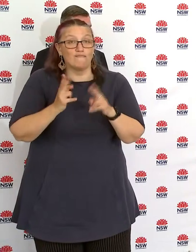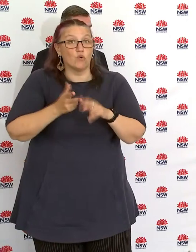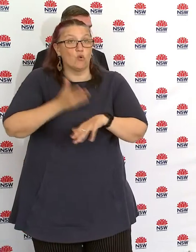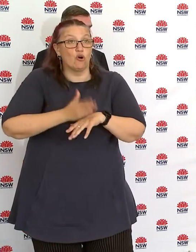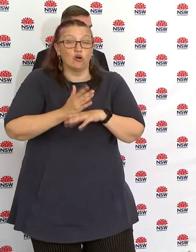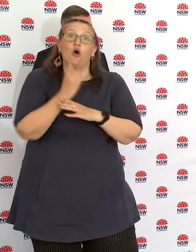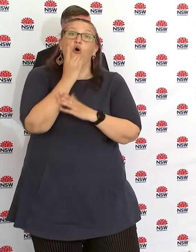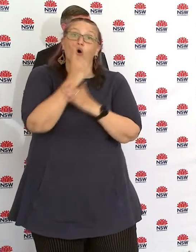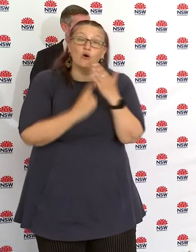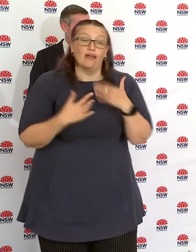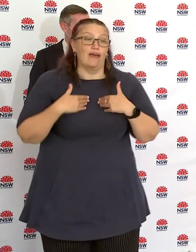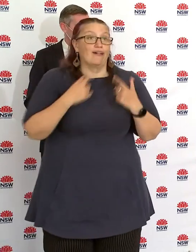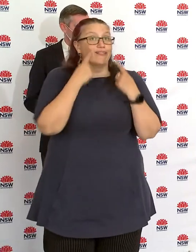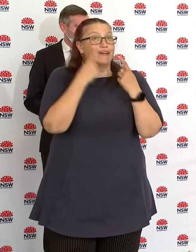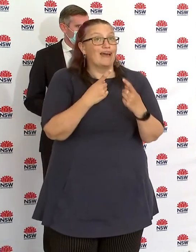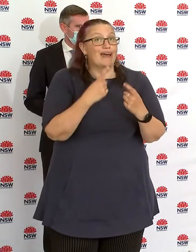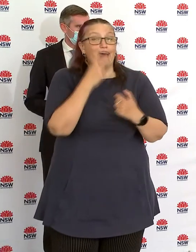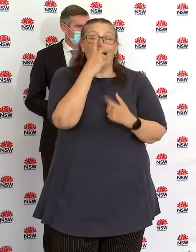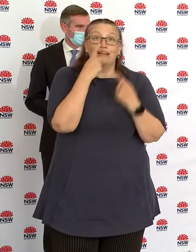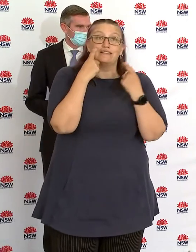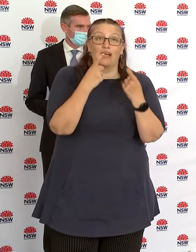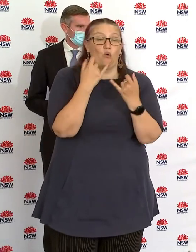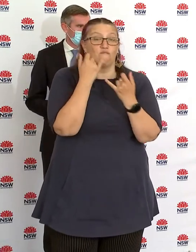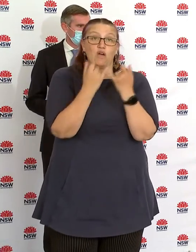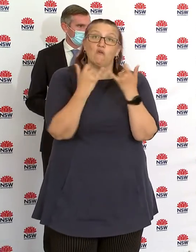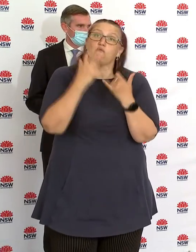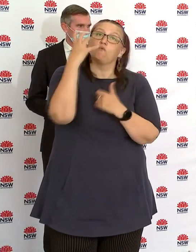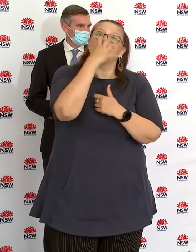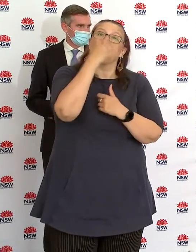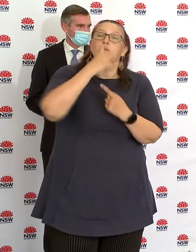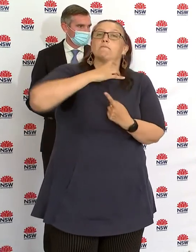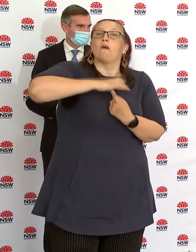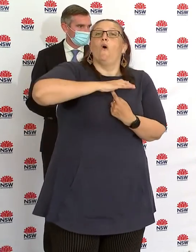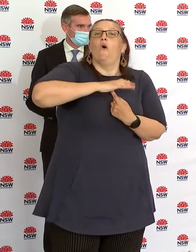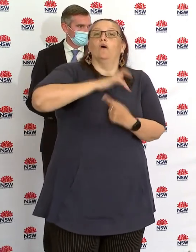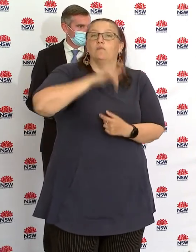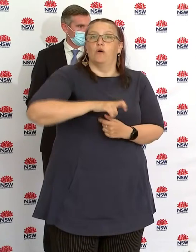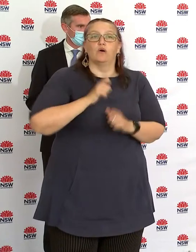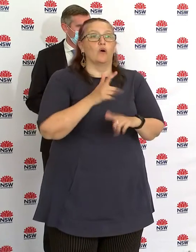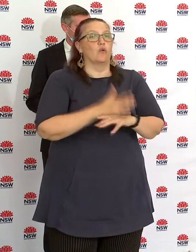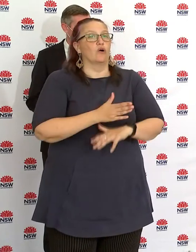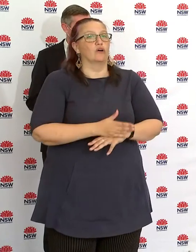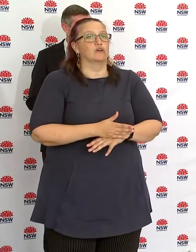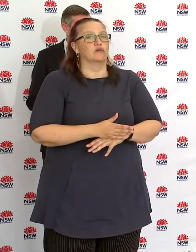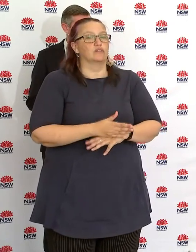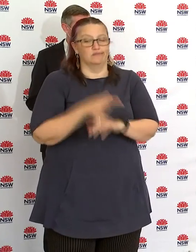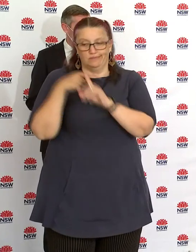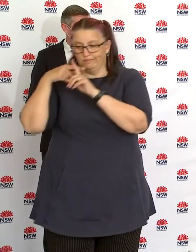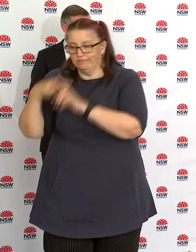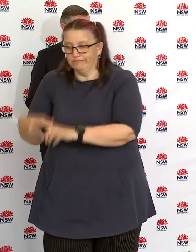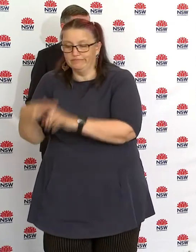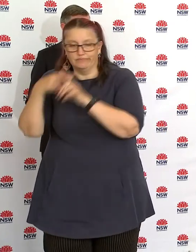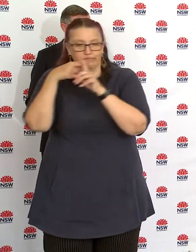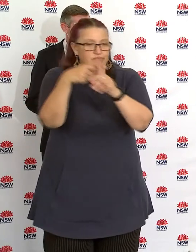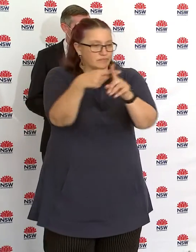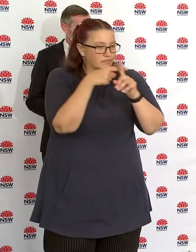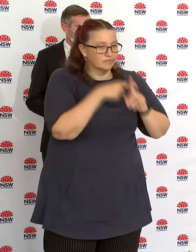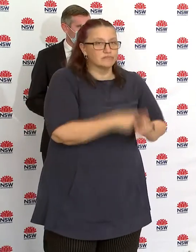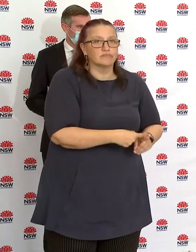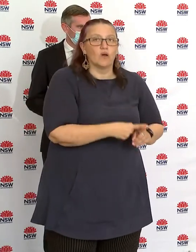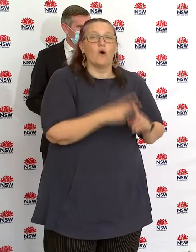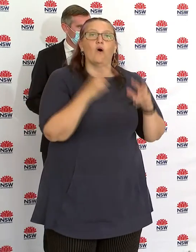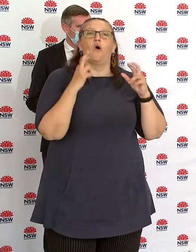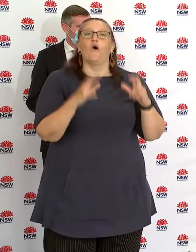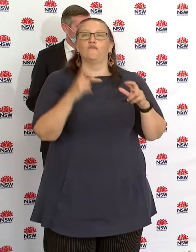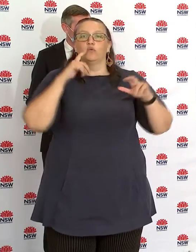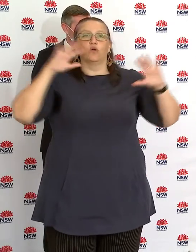categorised as a very critical worker. Now that localised targeted response is what we hope will have the desired effect,